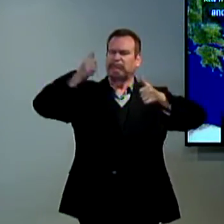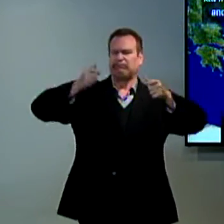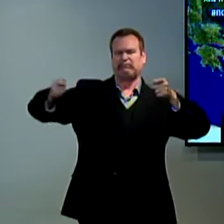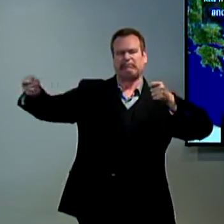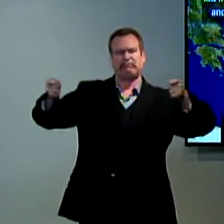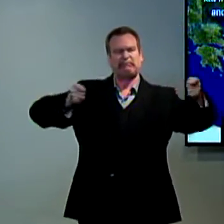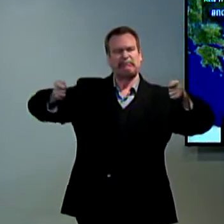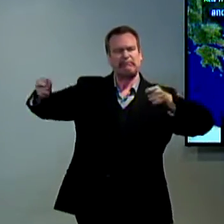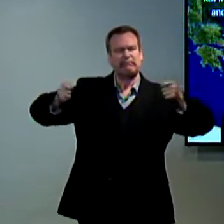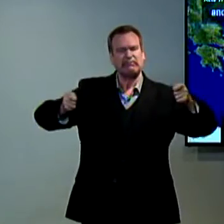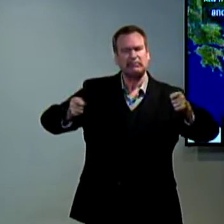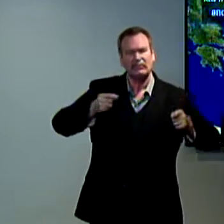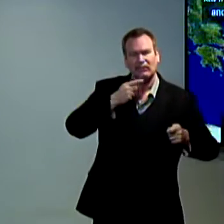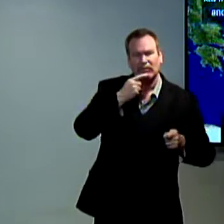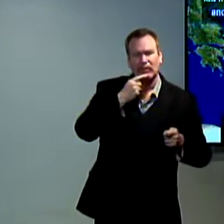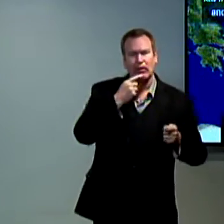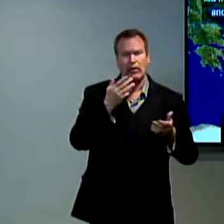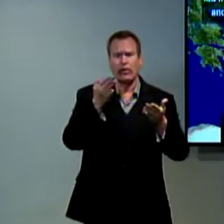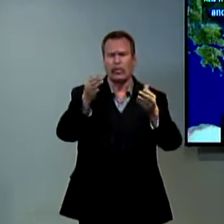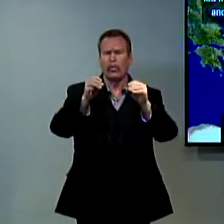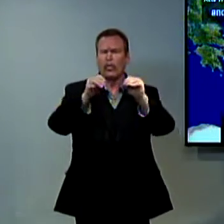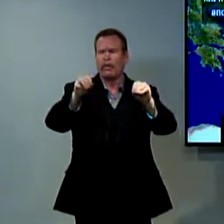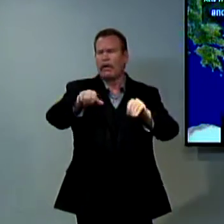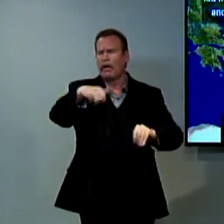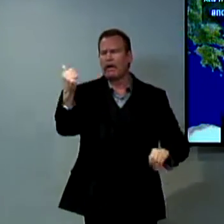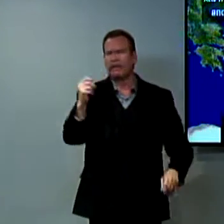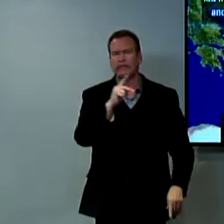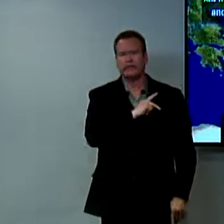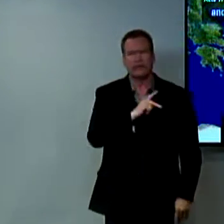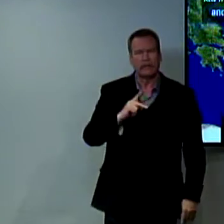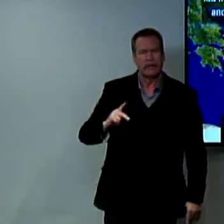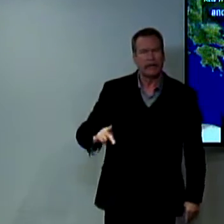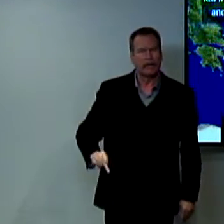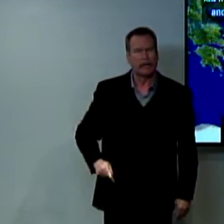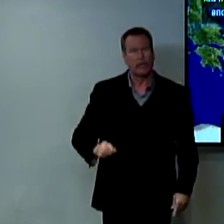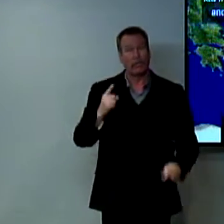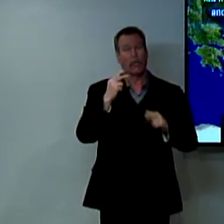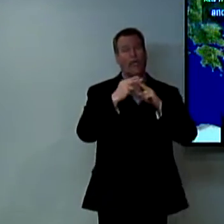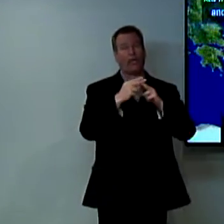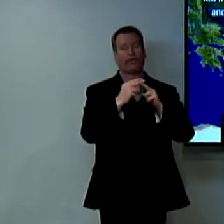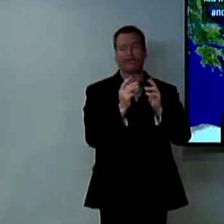all defying Caesar's decrees saying that there's another king